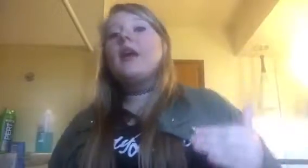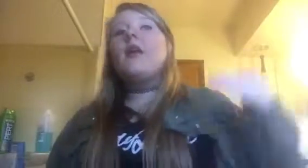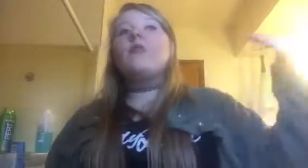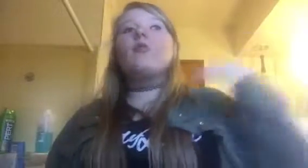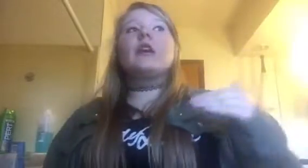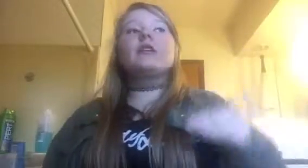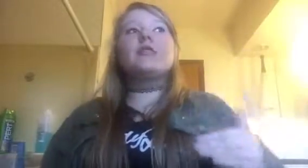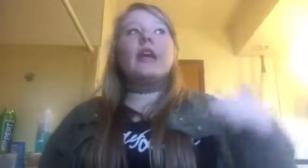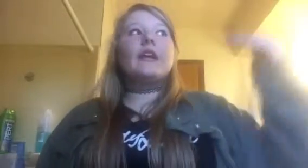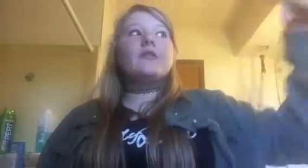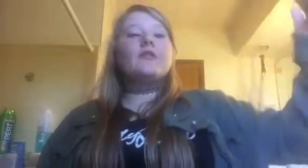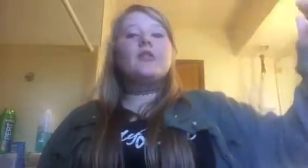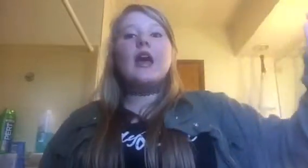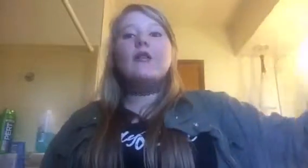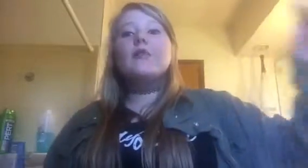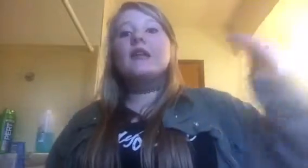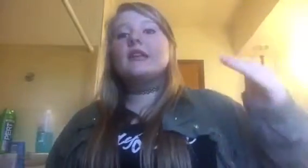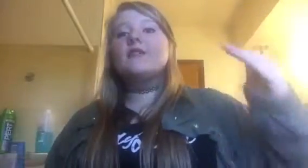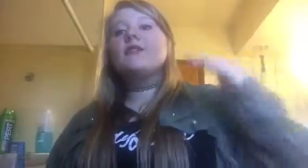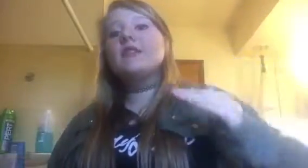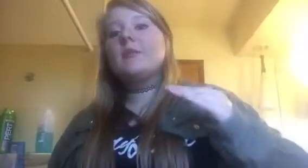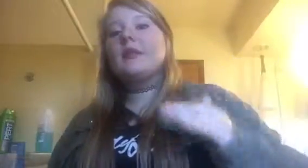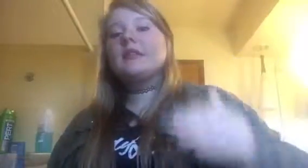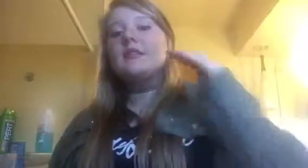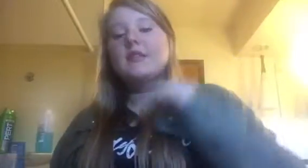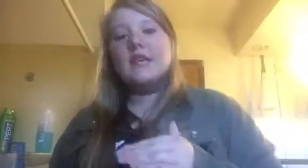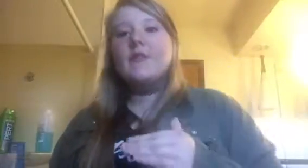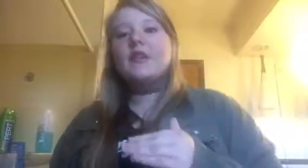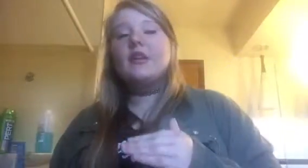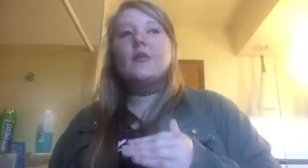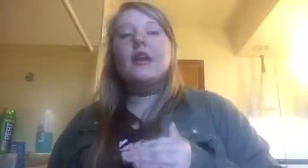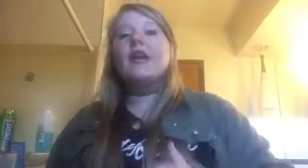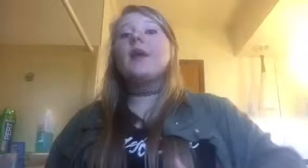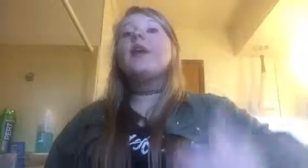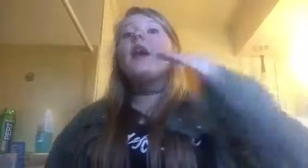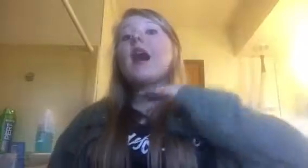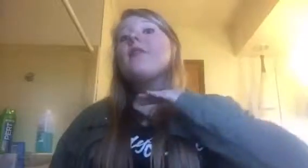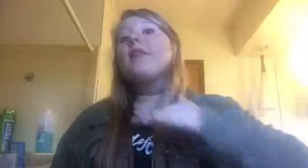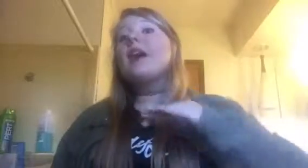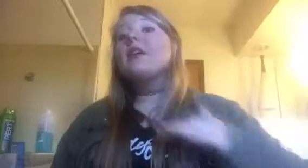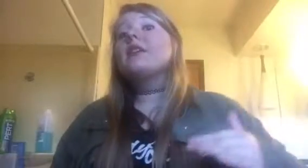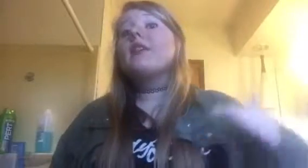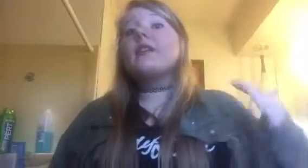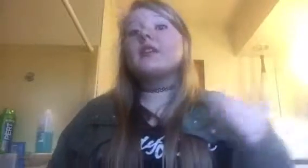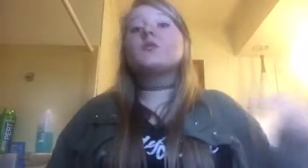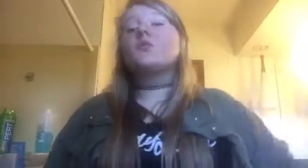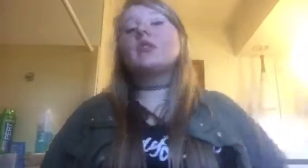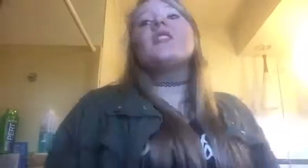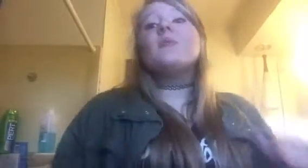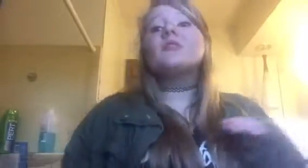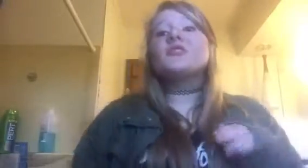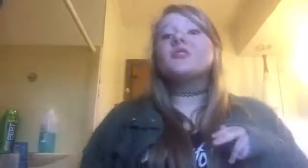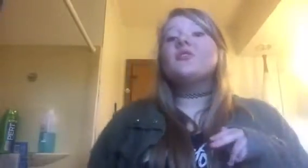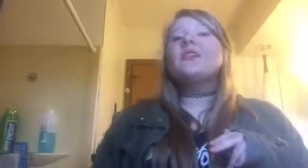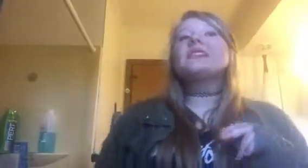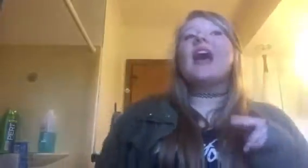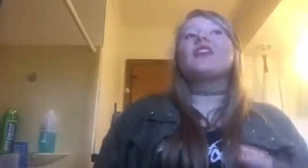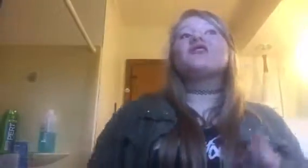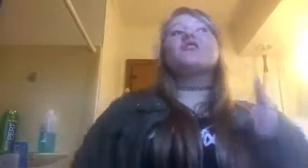for, like, 10 minutes, 15 minutes, and then the time that you need to wake up. I find that that's really... Number two is actually